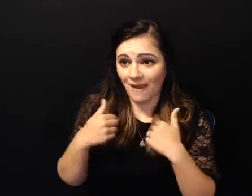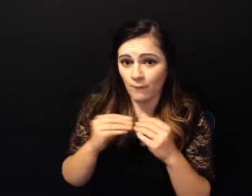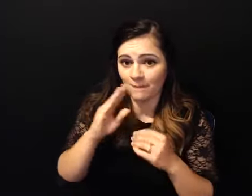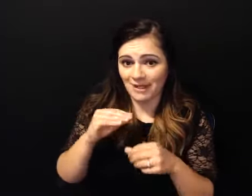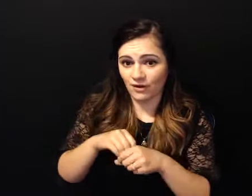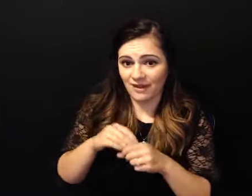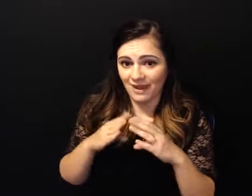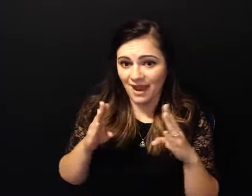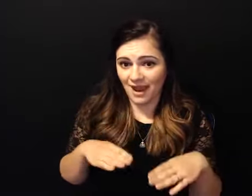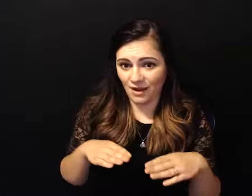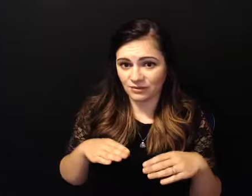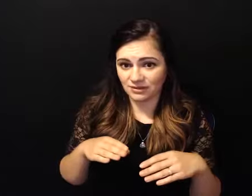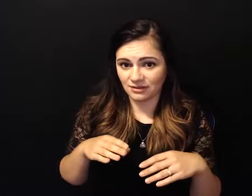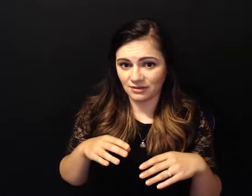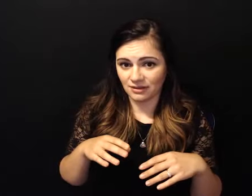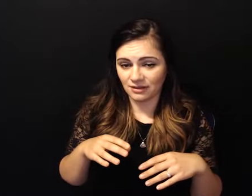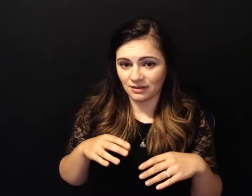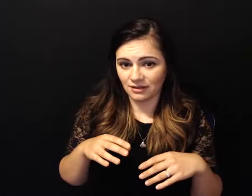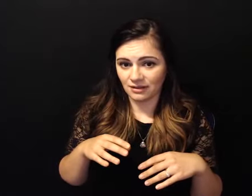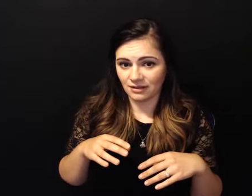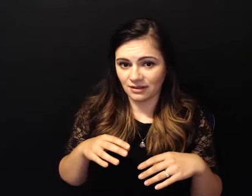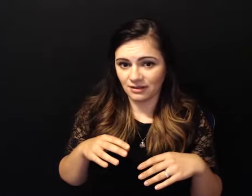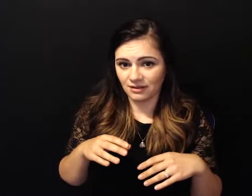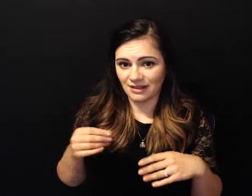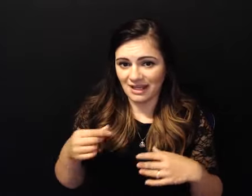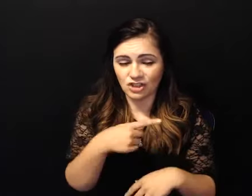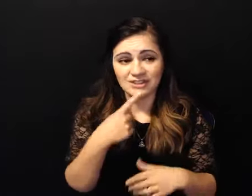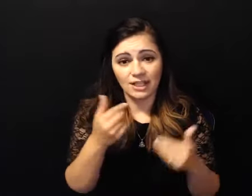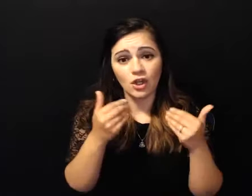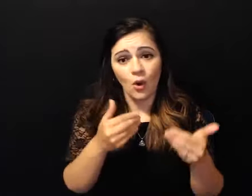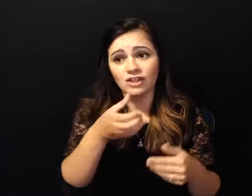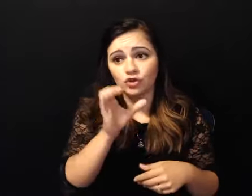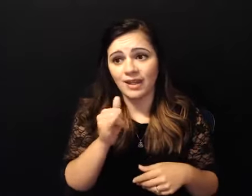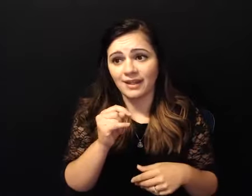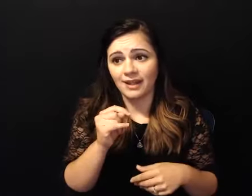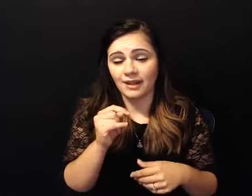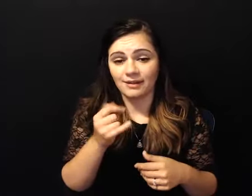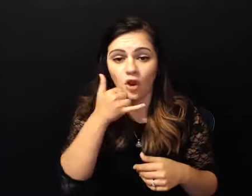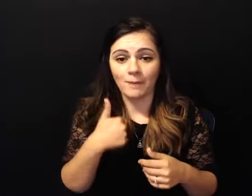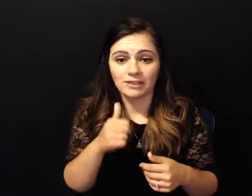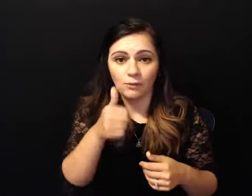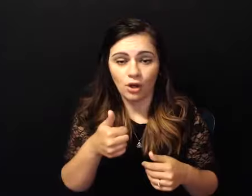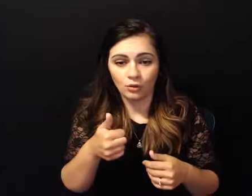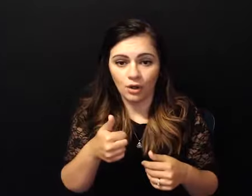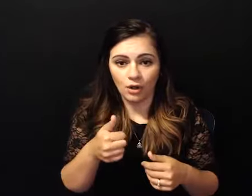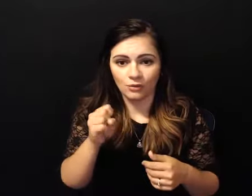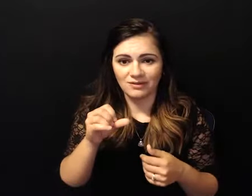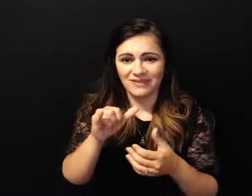me tomorrow because that's what we're going to do i'm not going to sit around and not drink any beer that i'm going to drink it and then i'll start my new plan you know